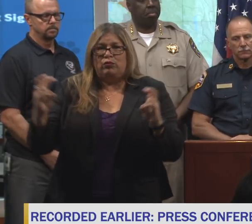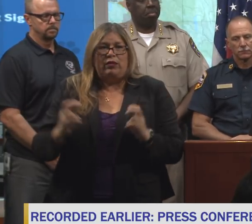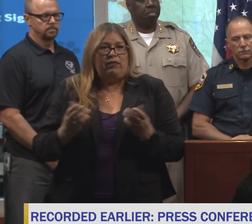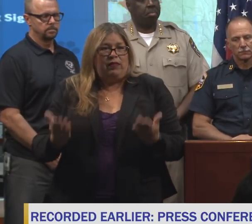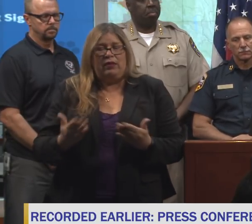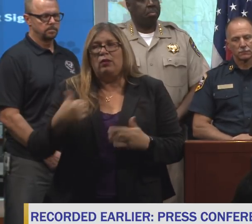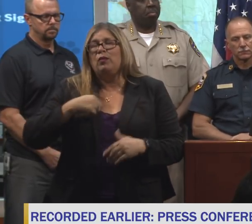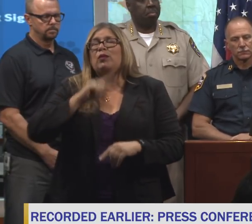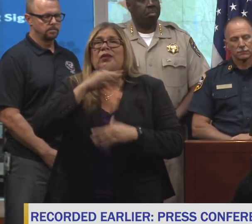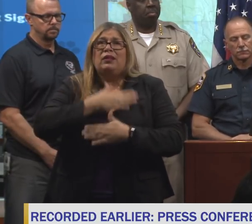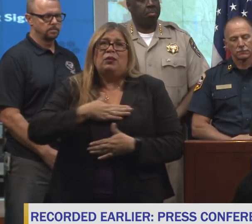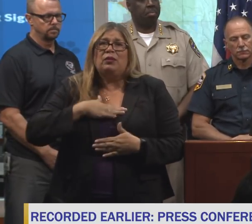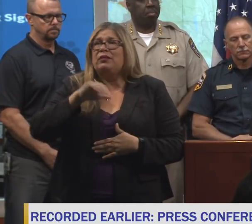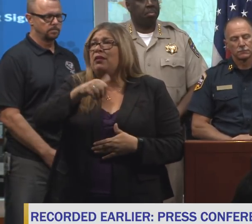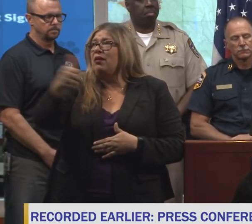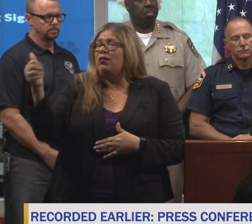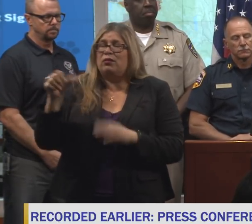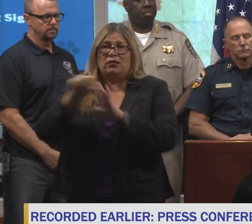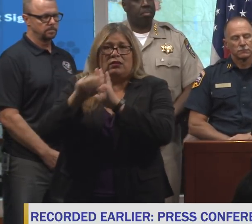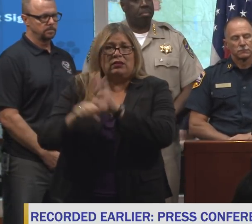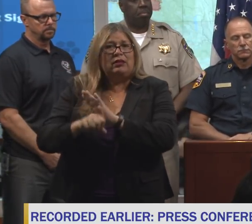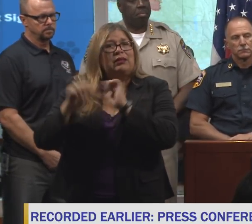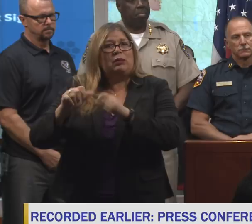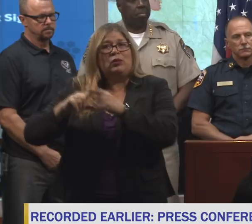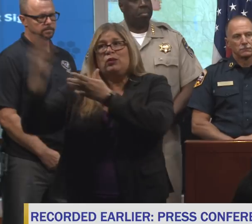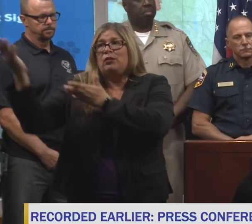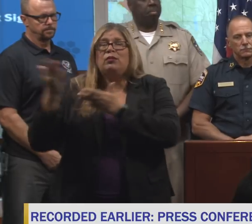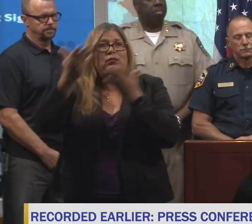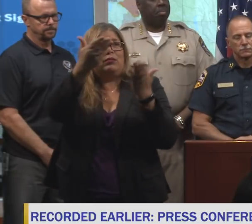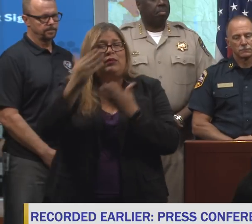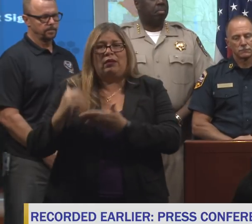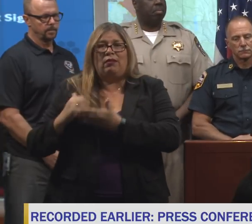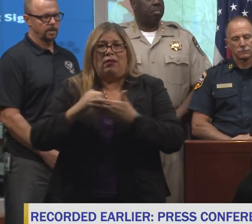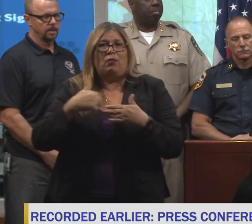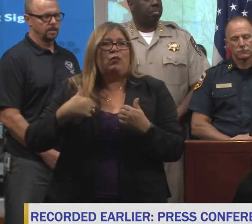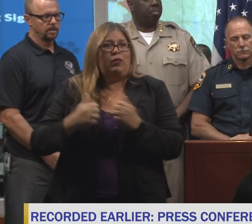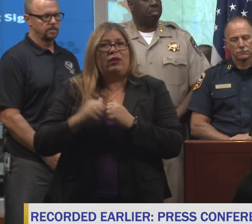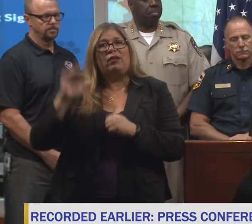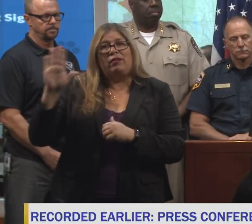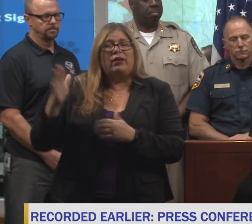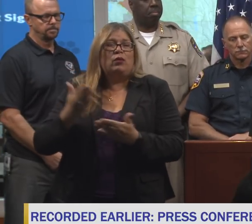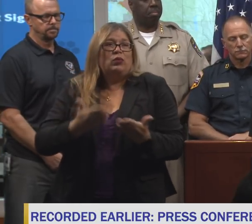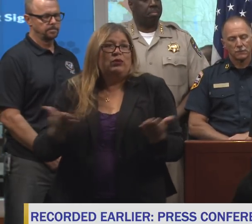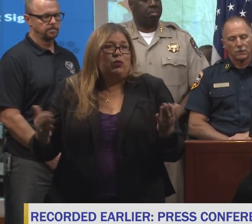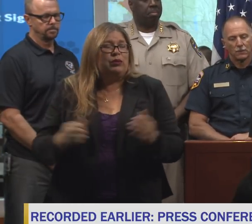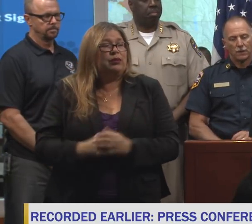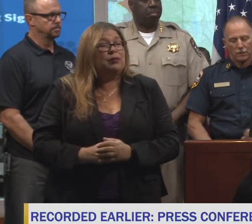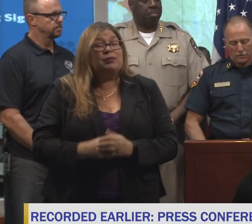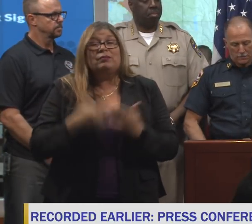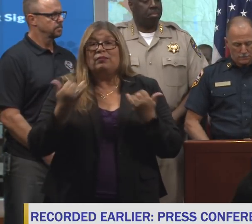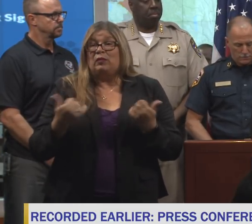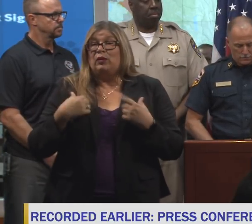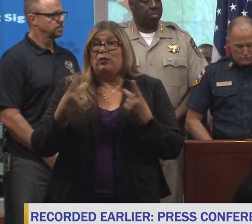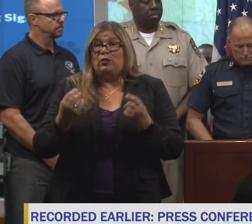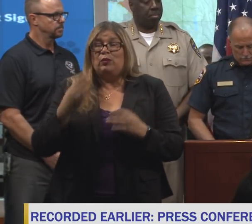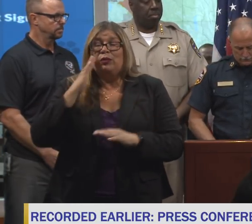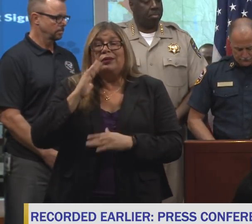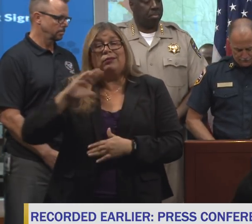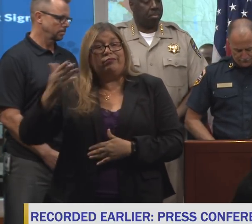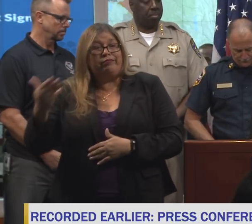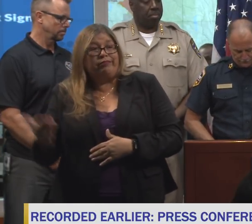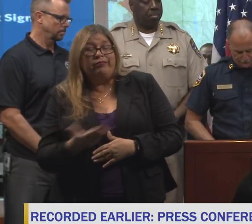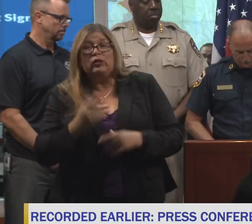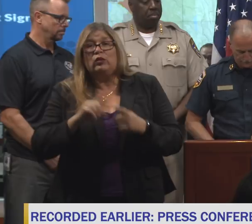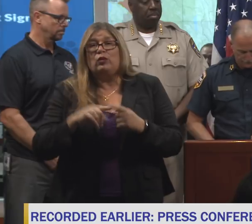of our partner states for being able to provide these resources to us. So at this point, let me do this. I'll turn it over